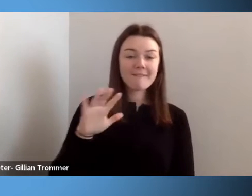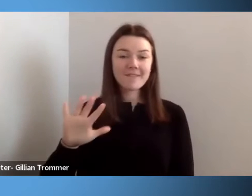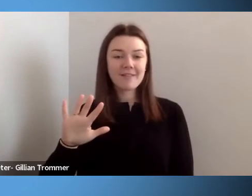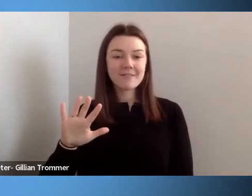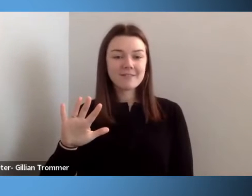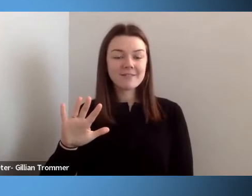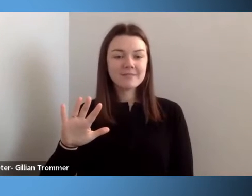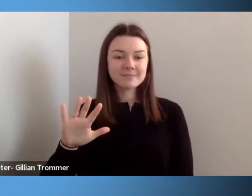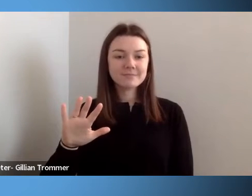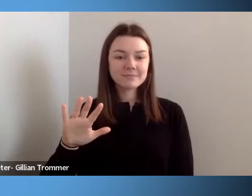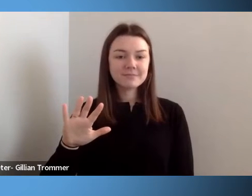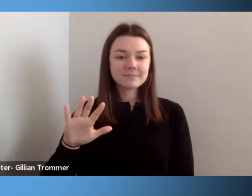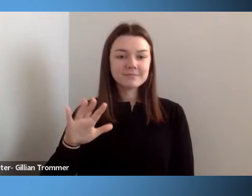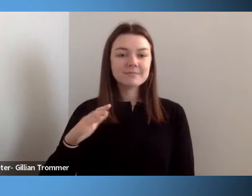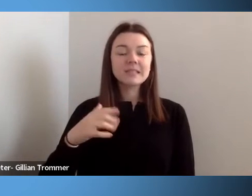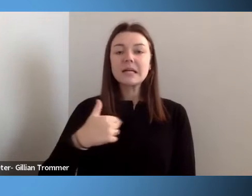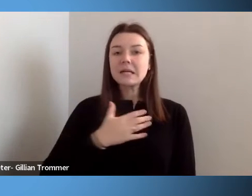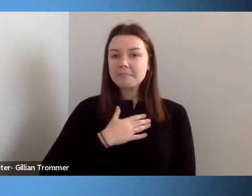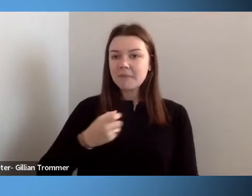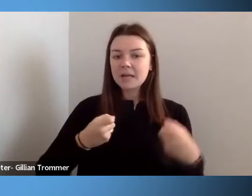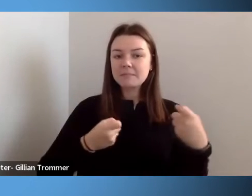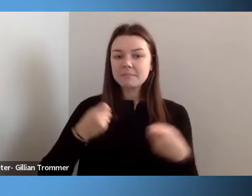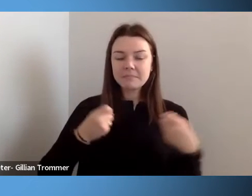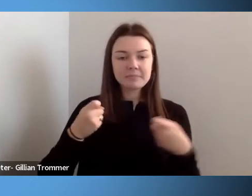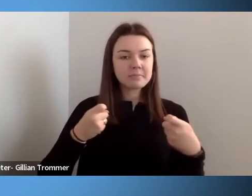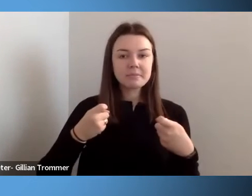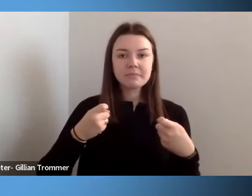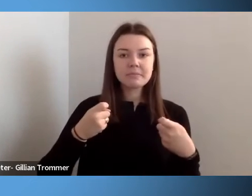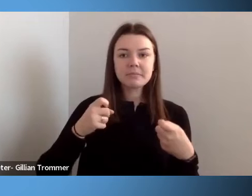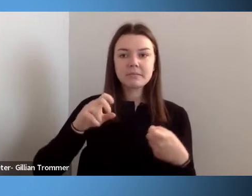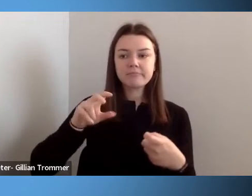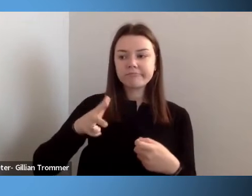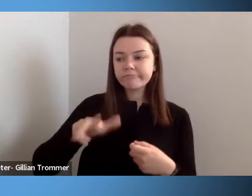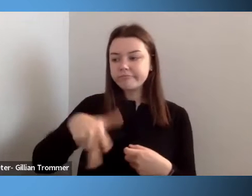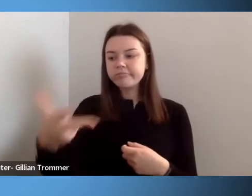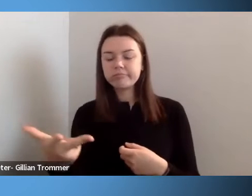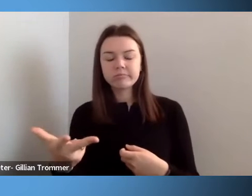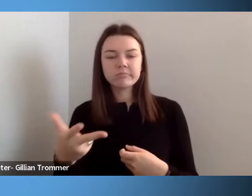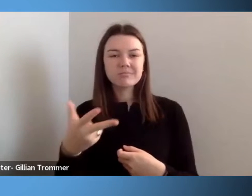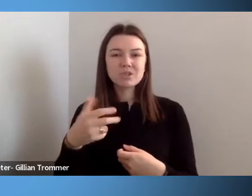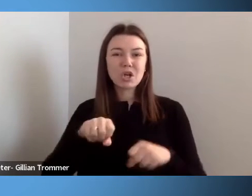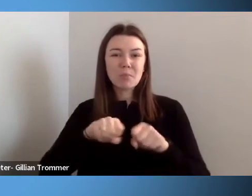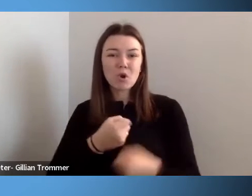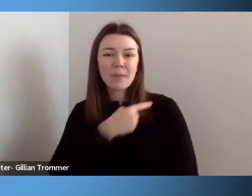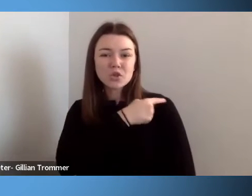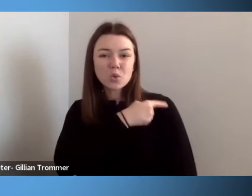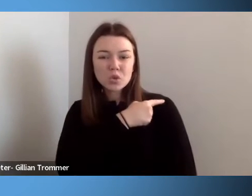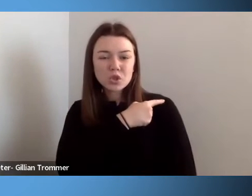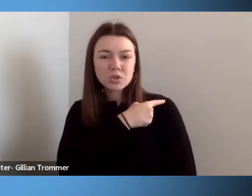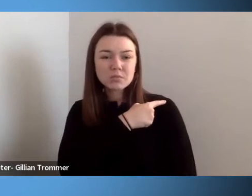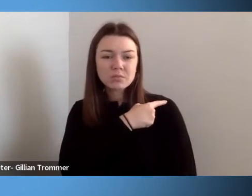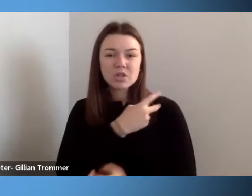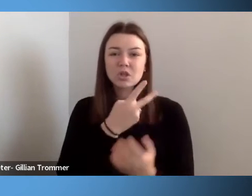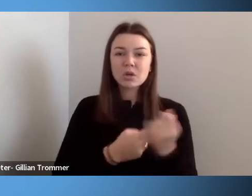75 miles an hour, broke my shoulder, both legs, and my spinal cord for the second